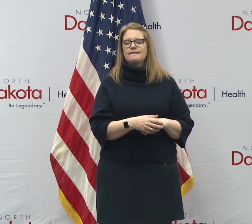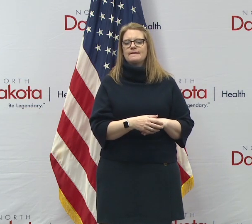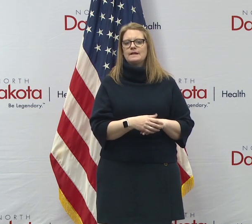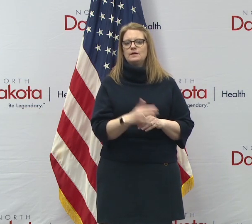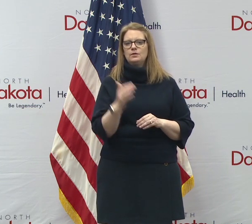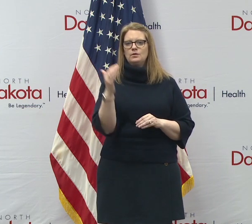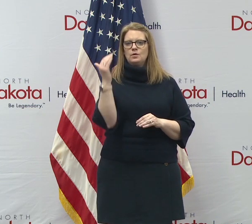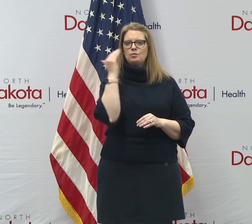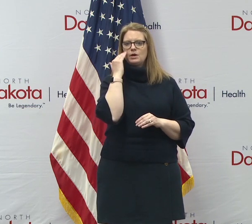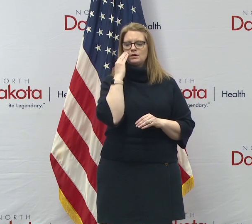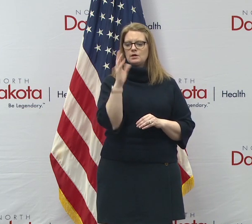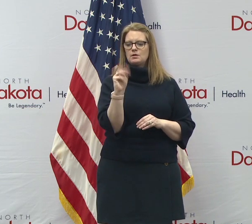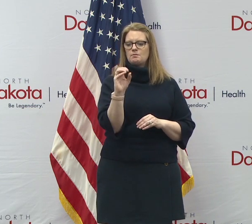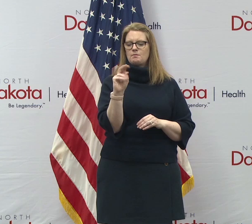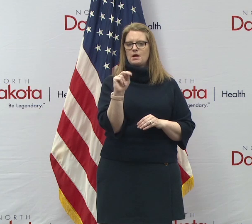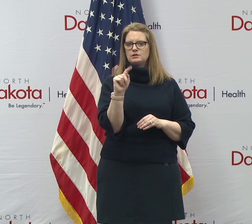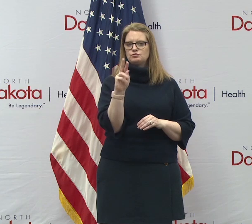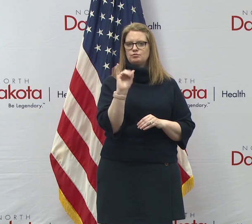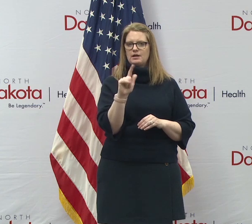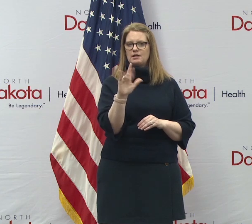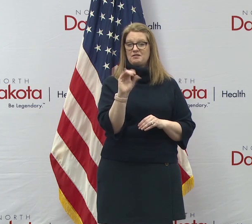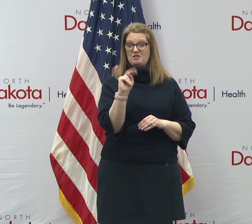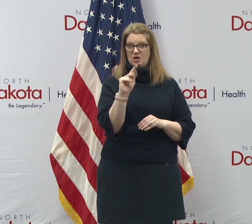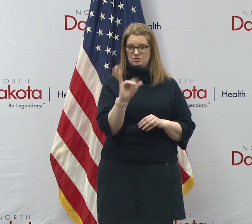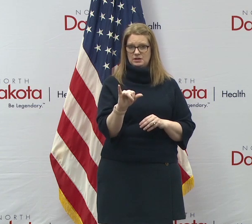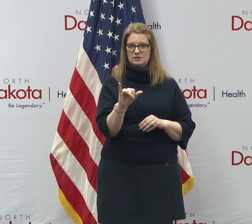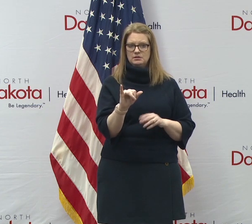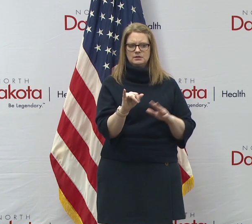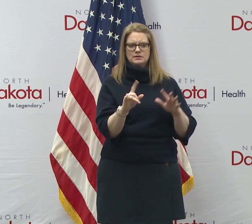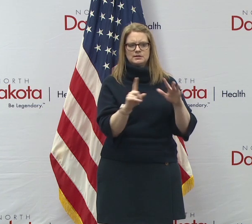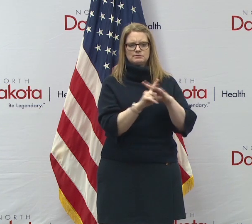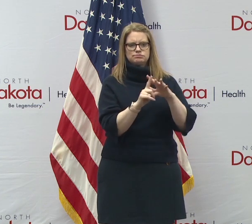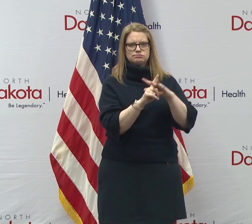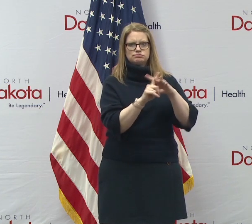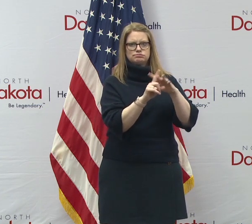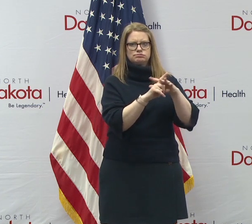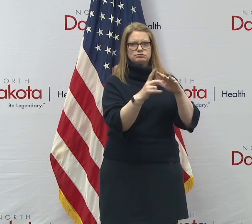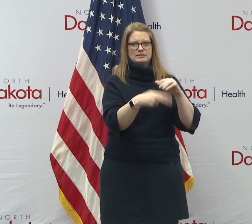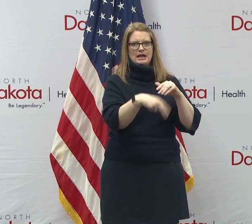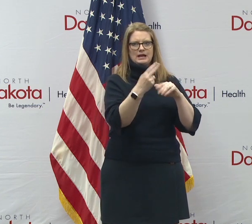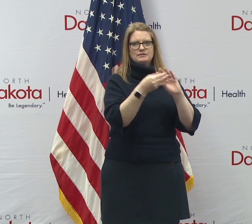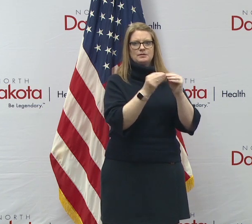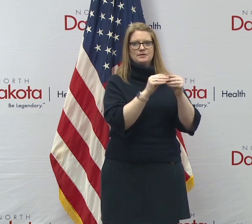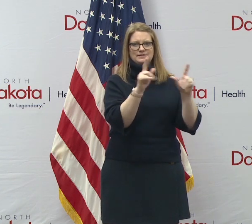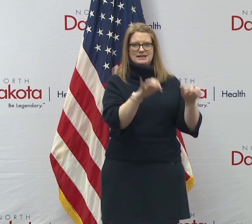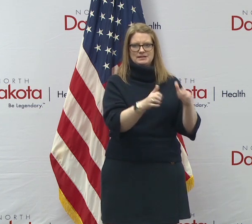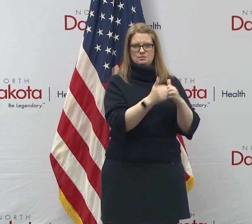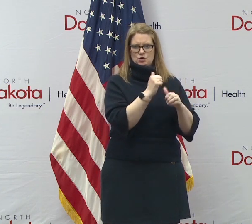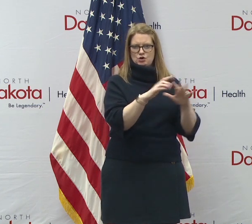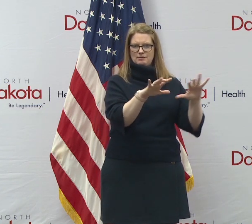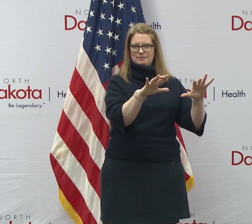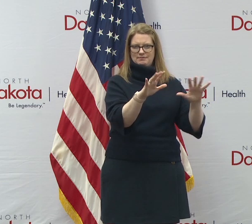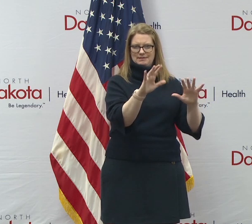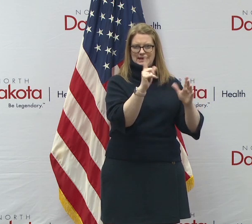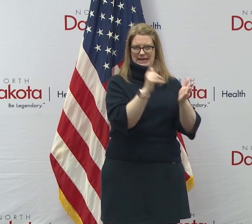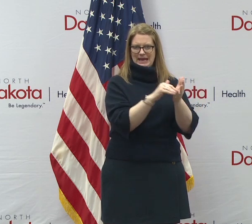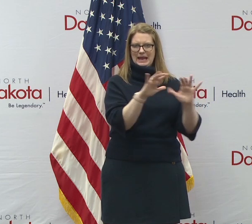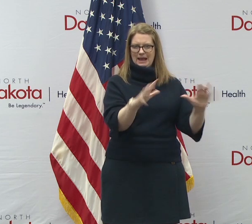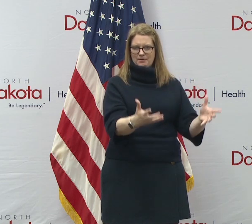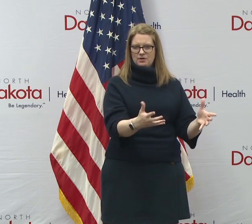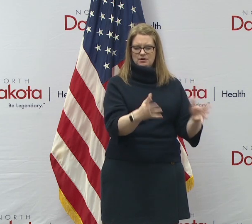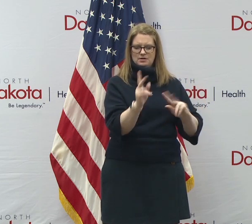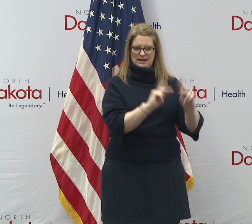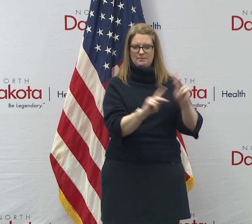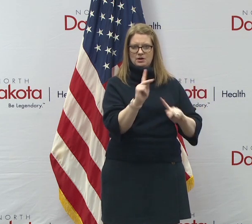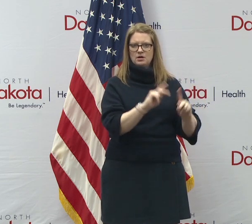in, uh, Montreal County has showed up as one of the areas where we've had the highest number of tests per capita. So there is a planned, uh, effort, uh,